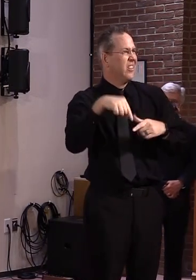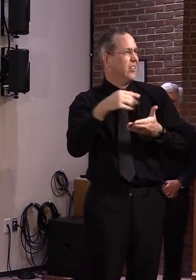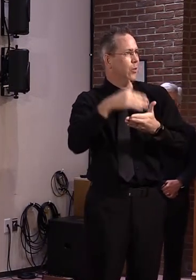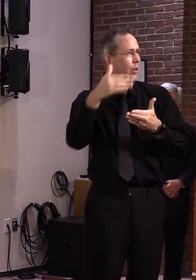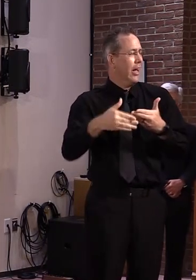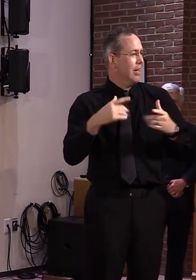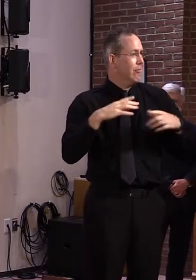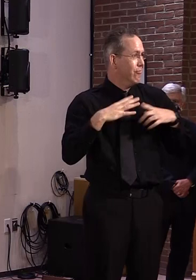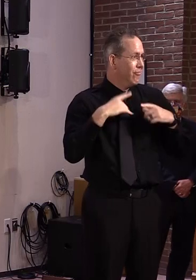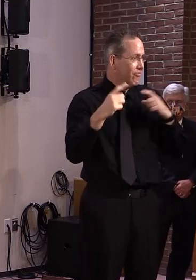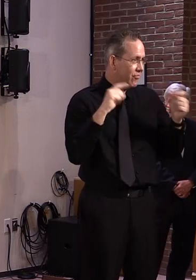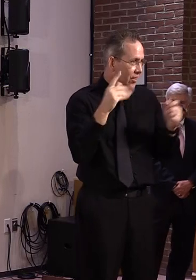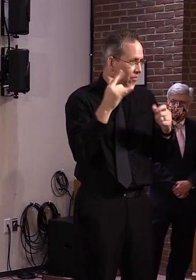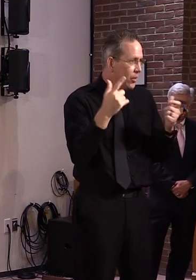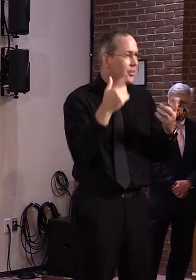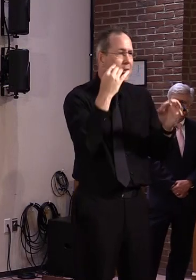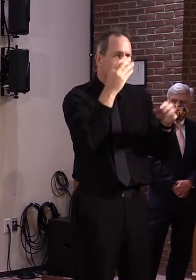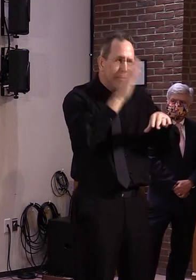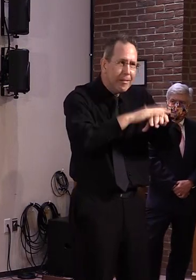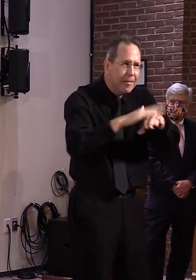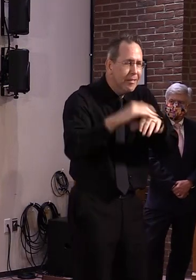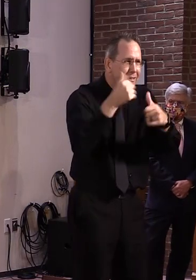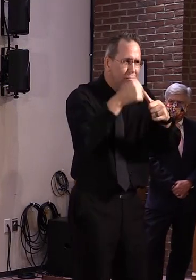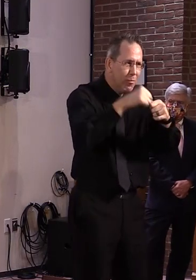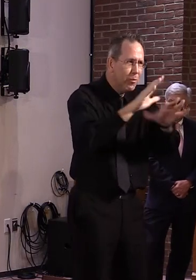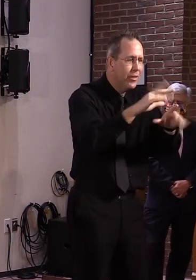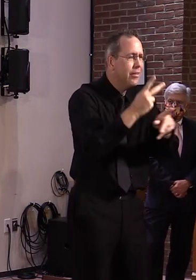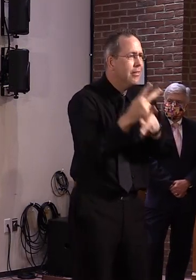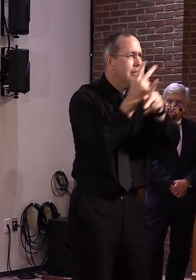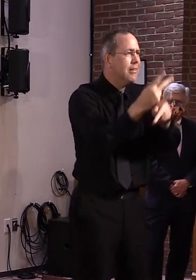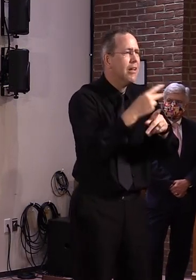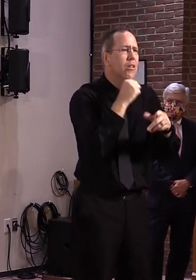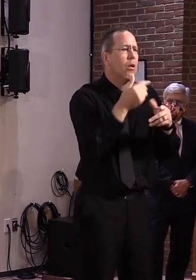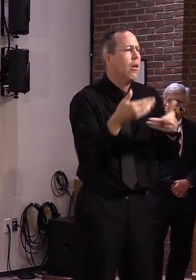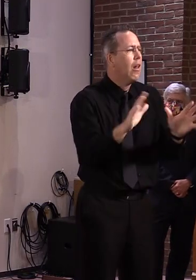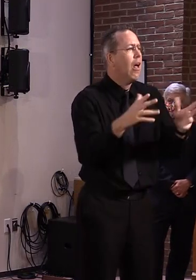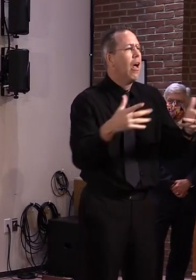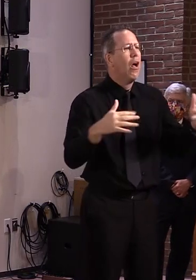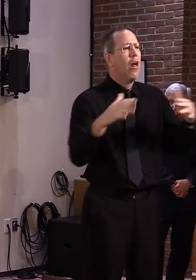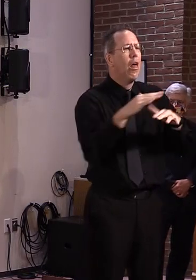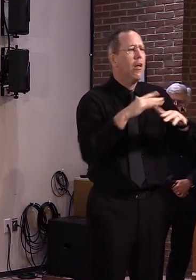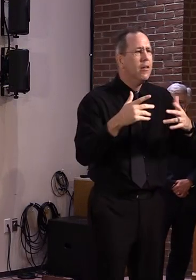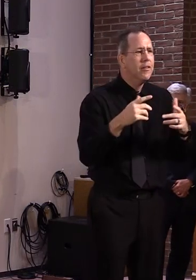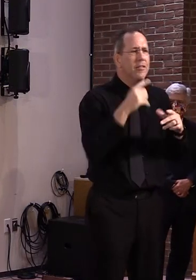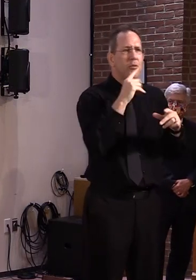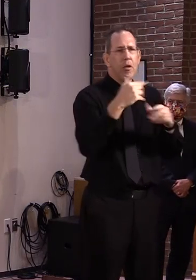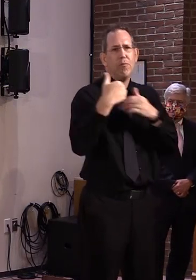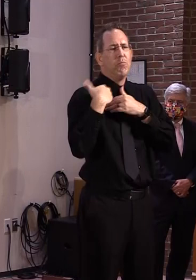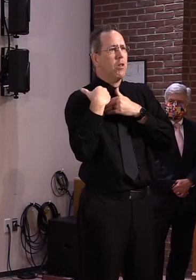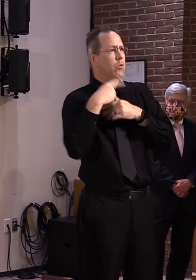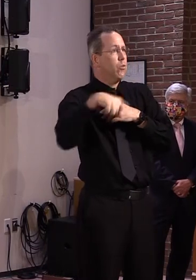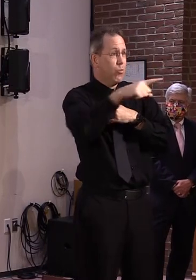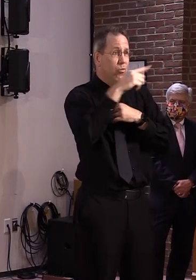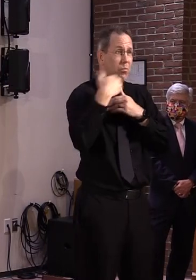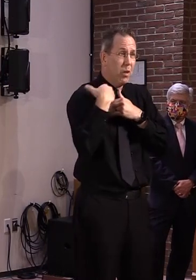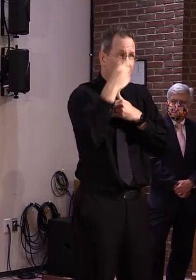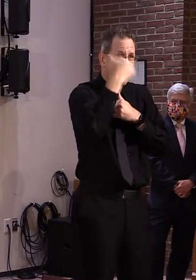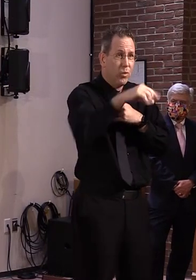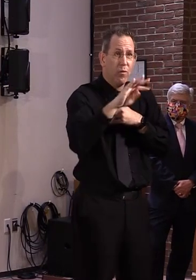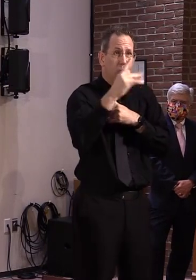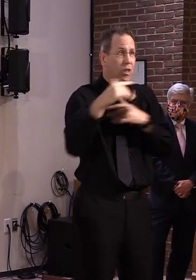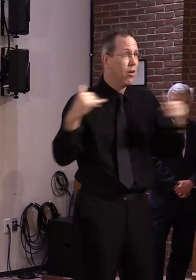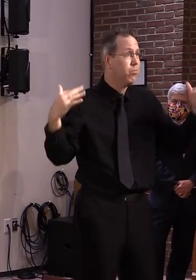preventing the spread of this virus. This means avoiding large groups and crowds, maintaining physical